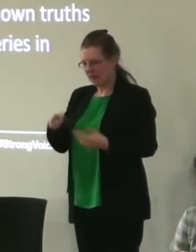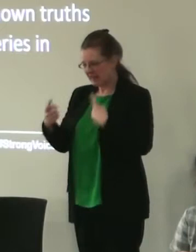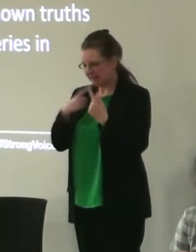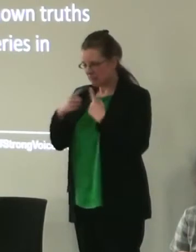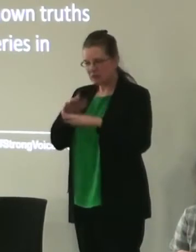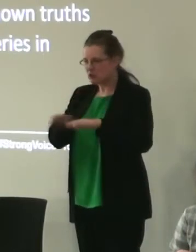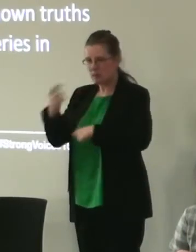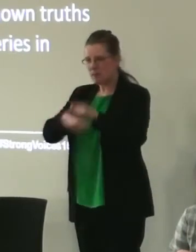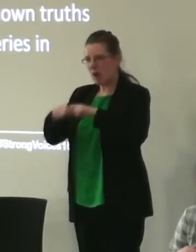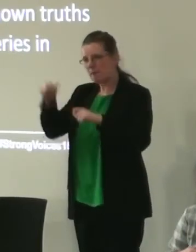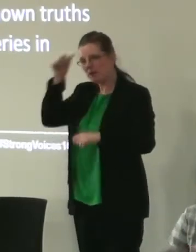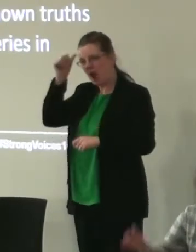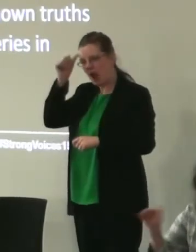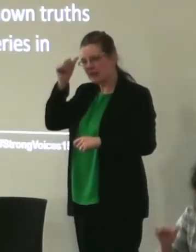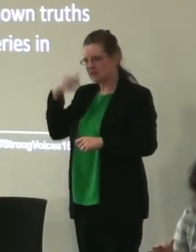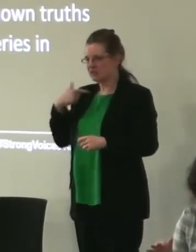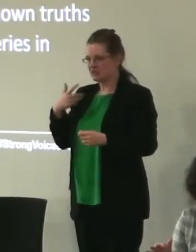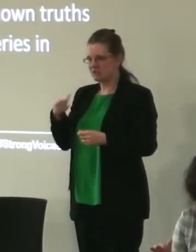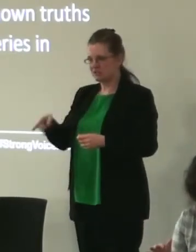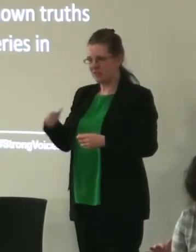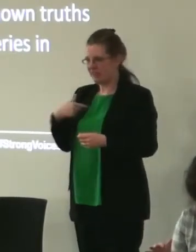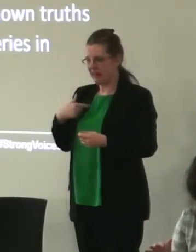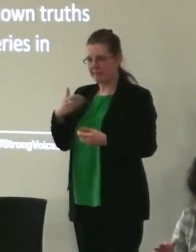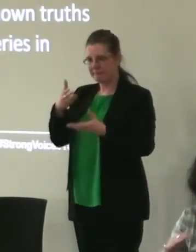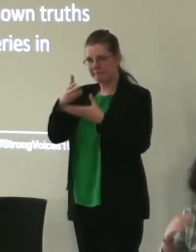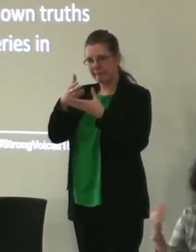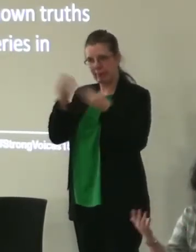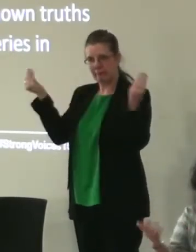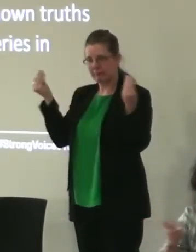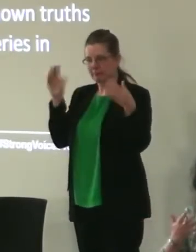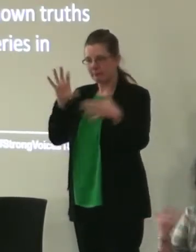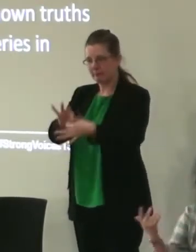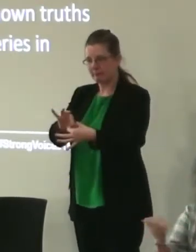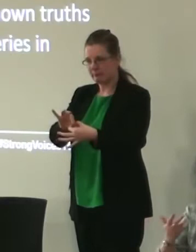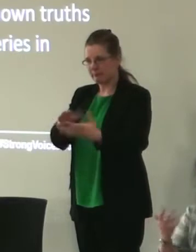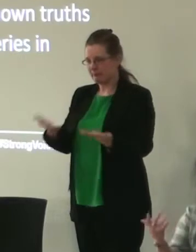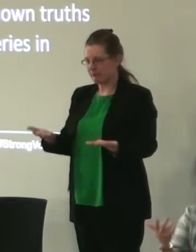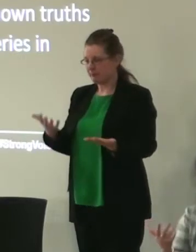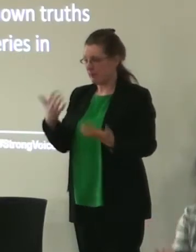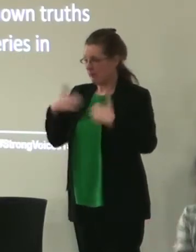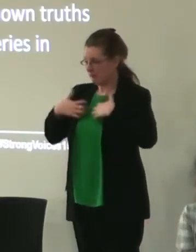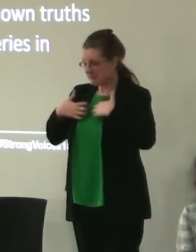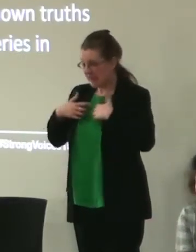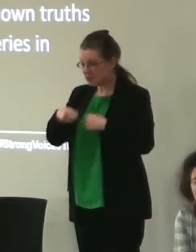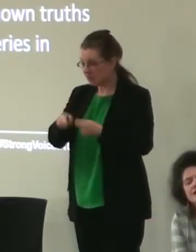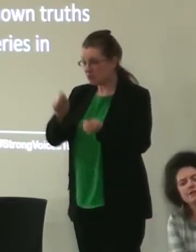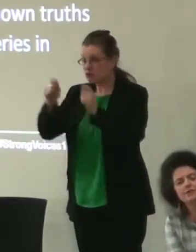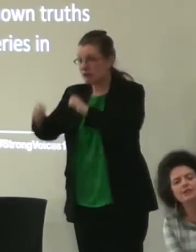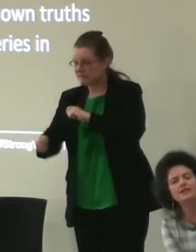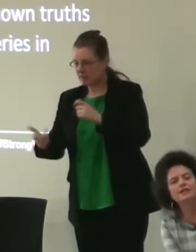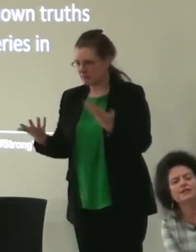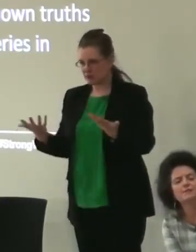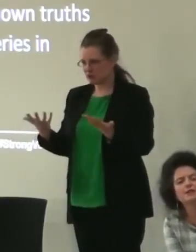knowledge for me and then I lose the thread and then that whole kind of potential for transformation